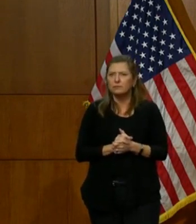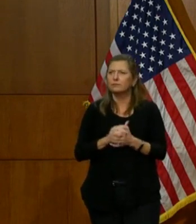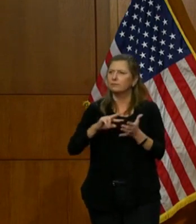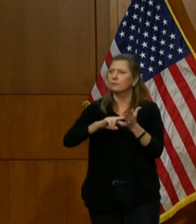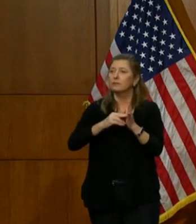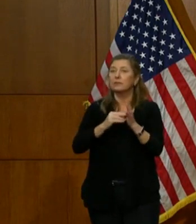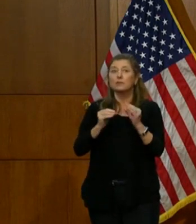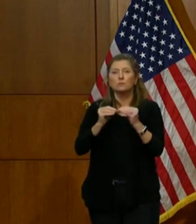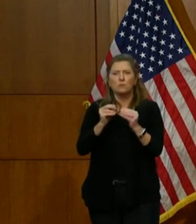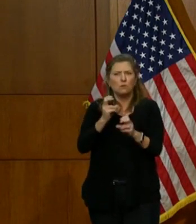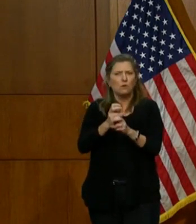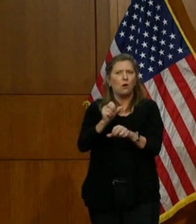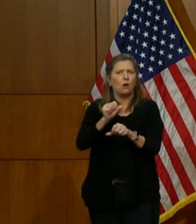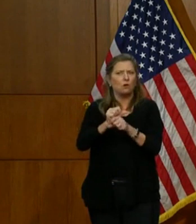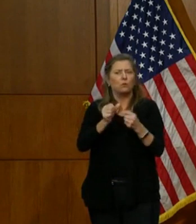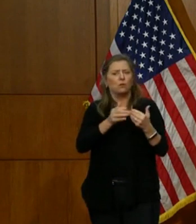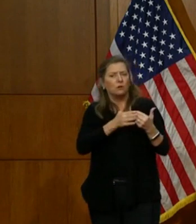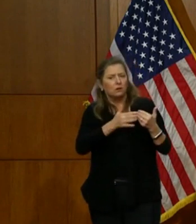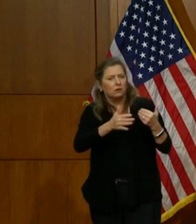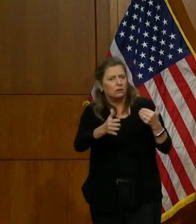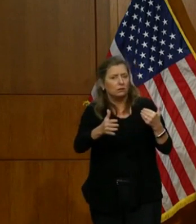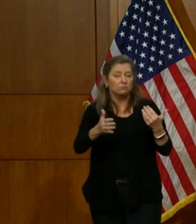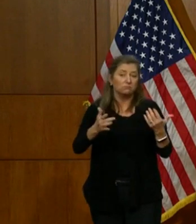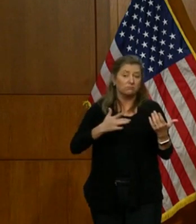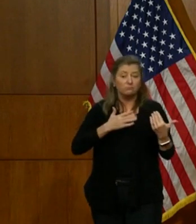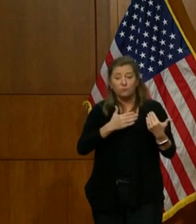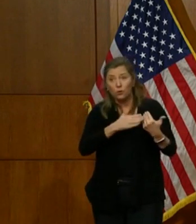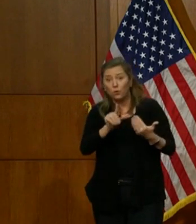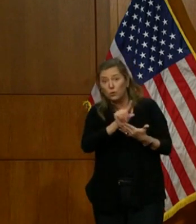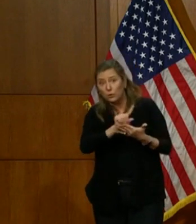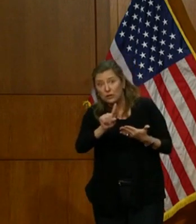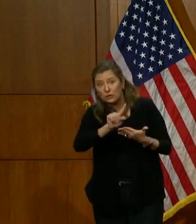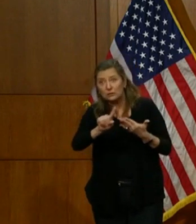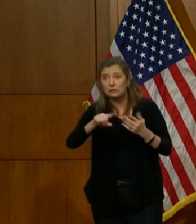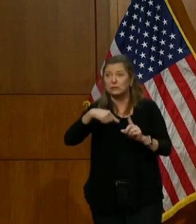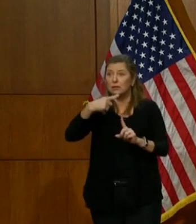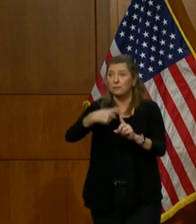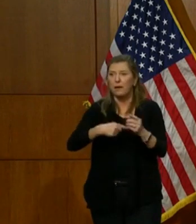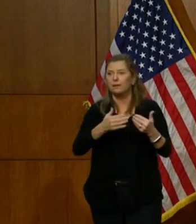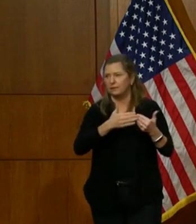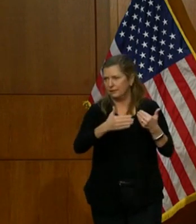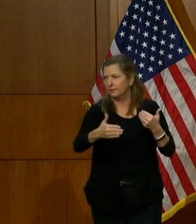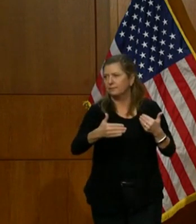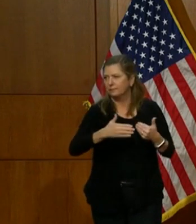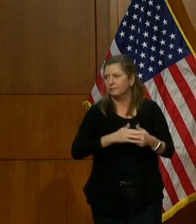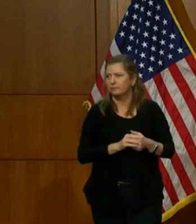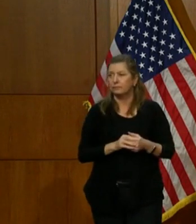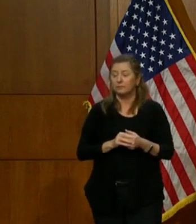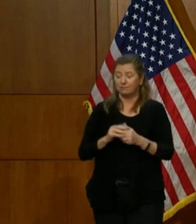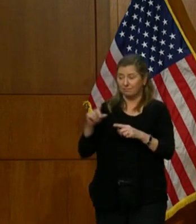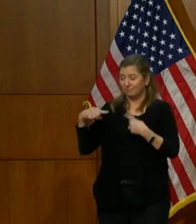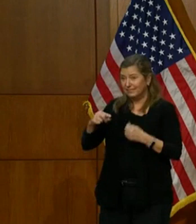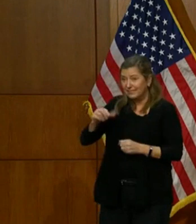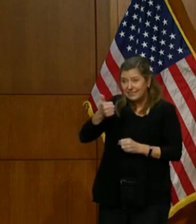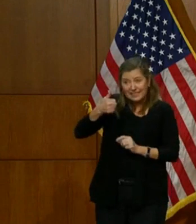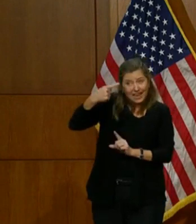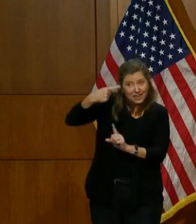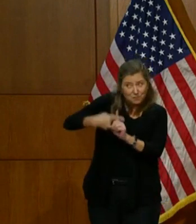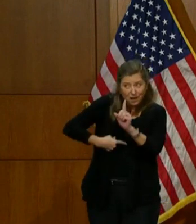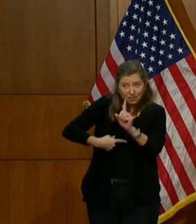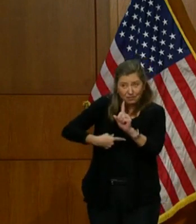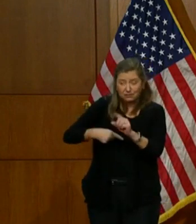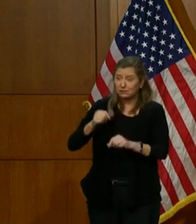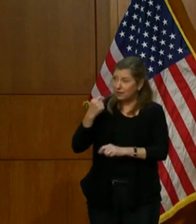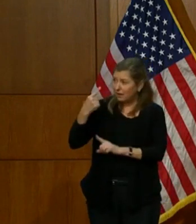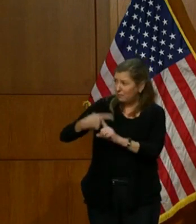work ahead for several weeks and months. For ten months now, we have